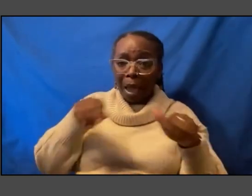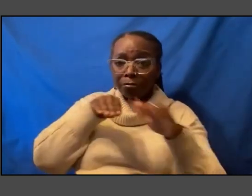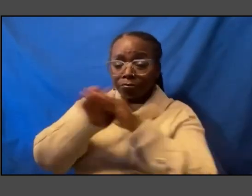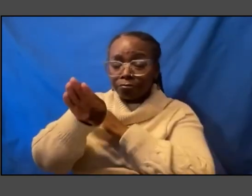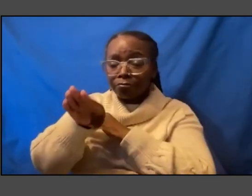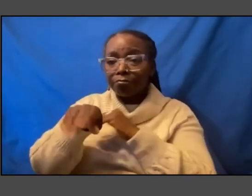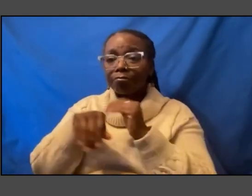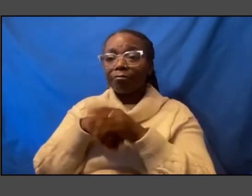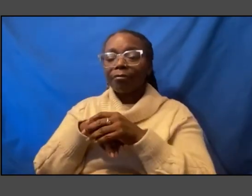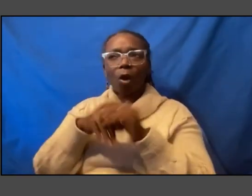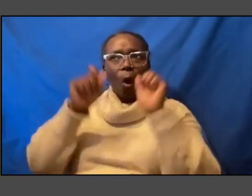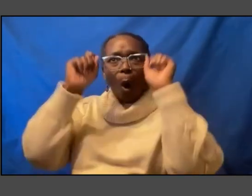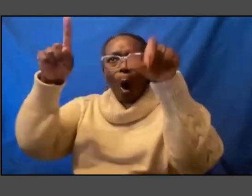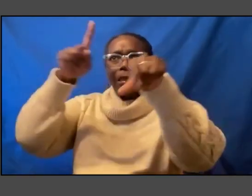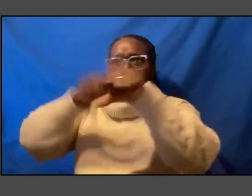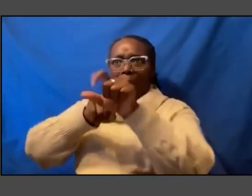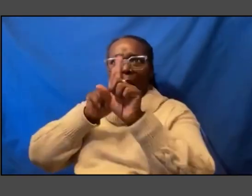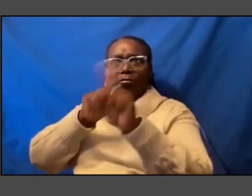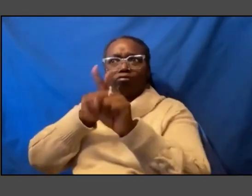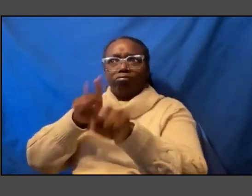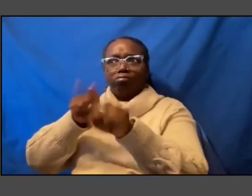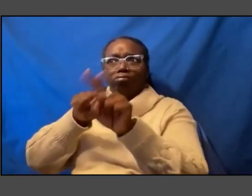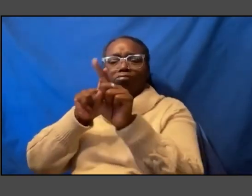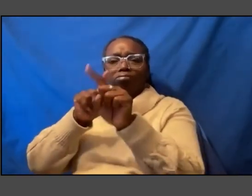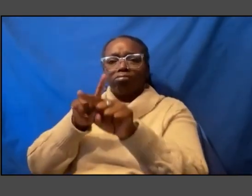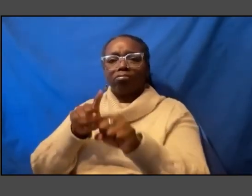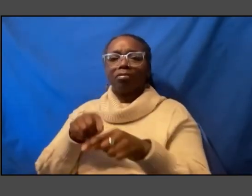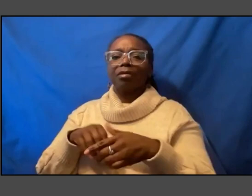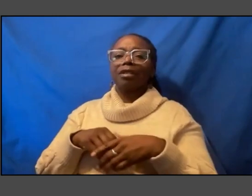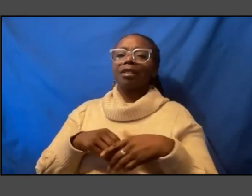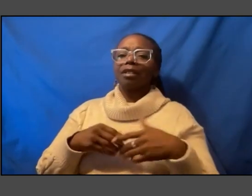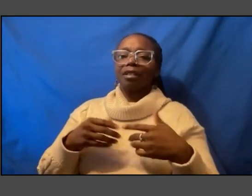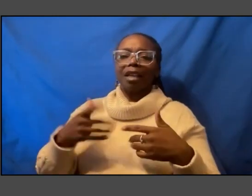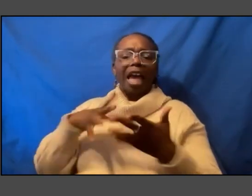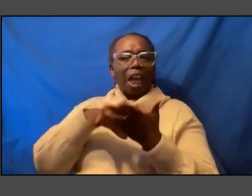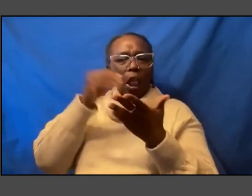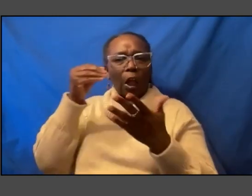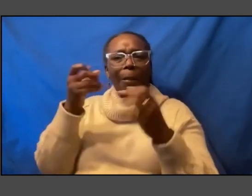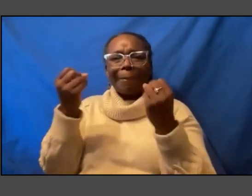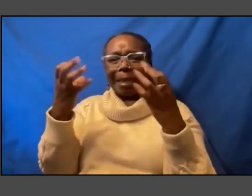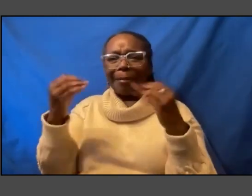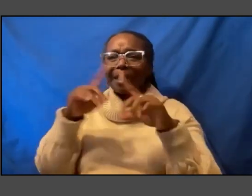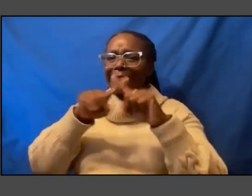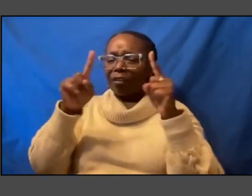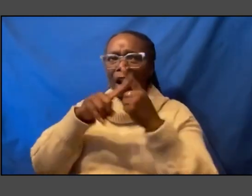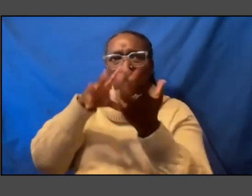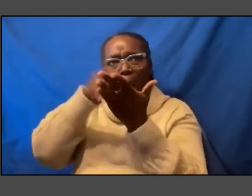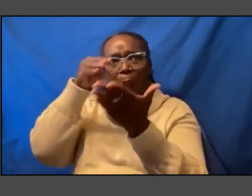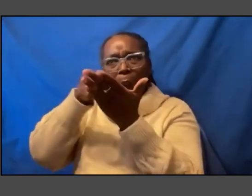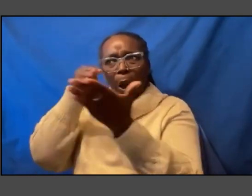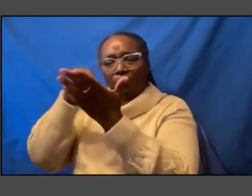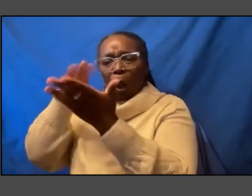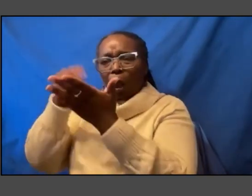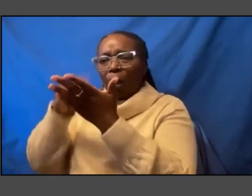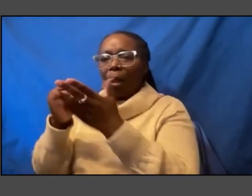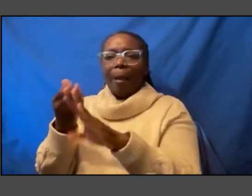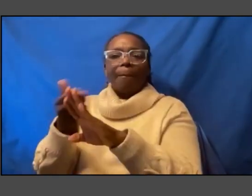and uh the and I and I learned many many many many things so this was before the air and space museum had been built this is